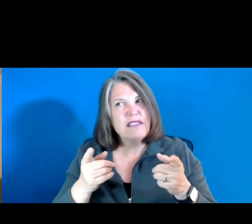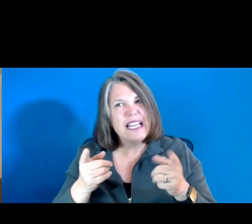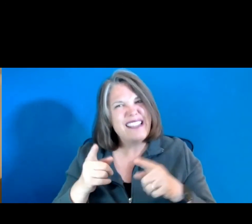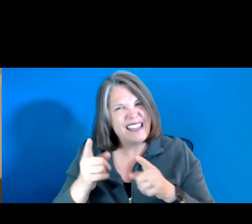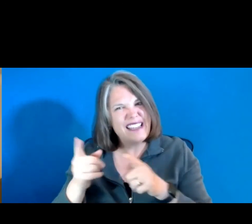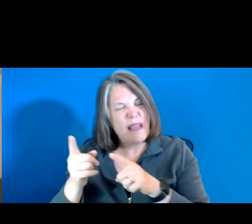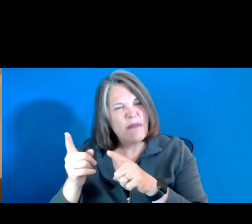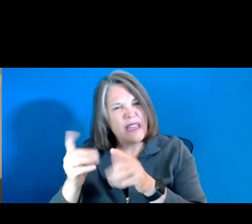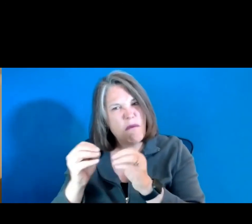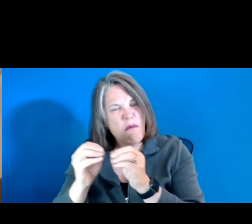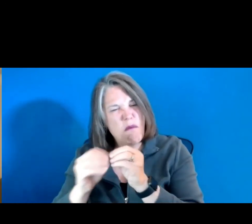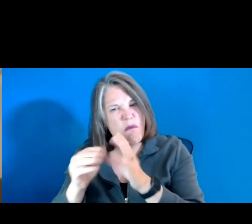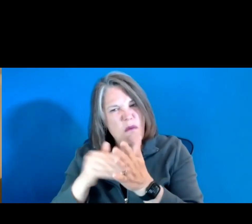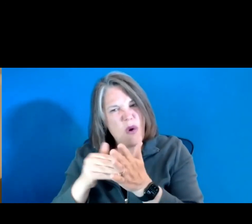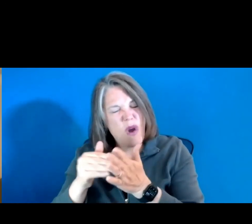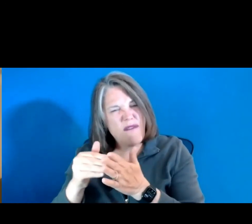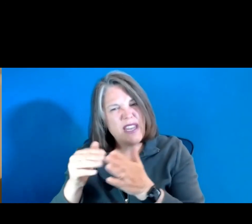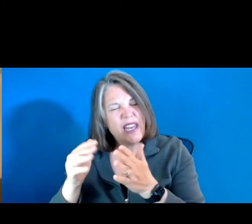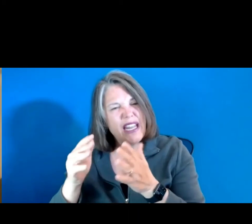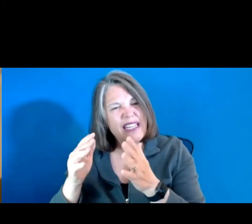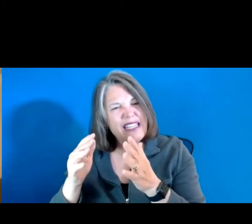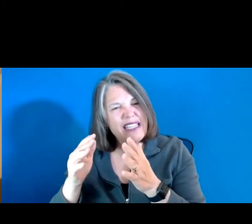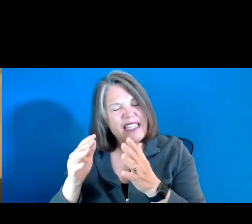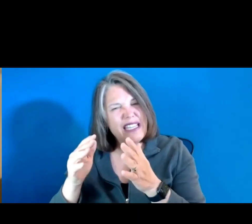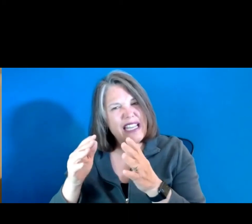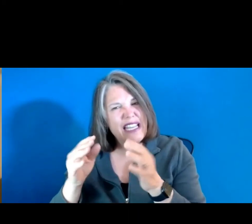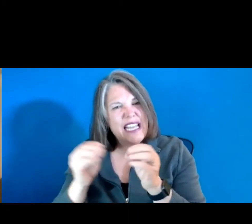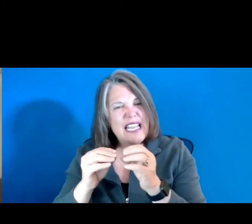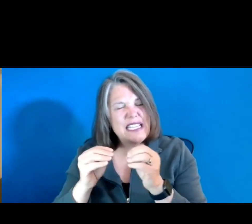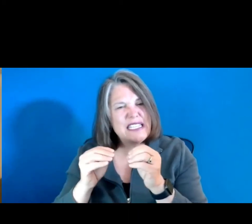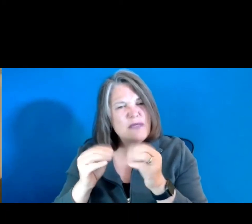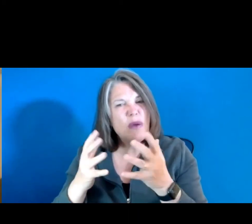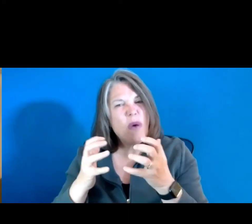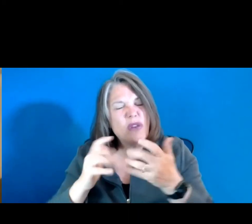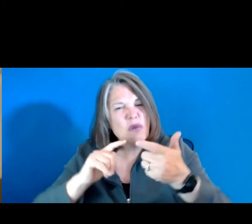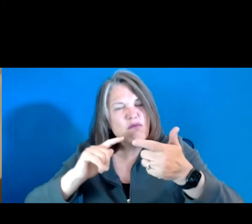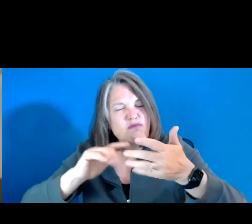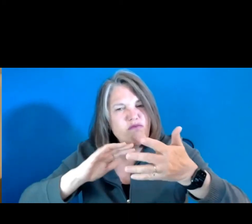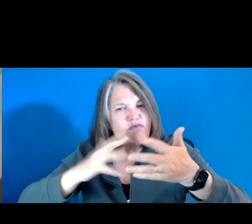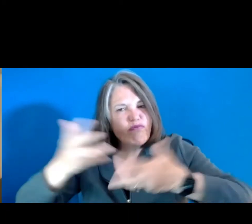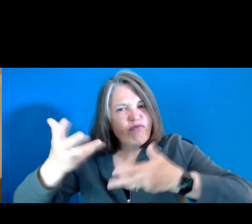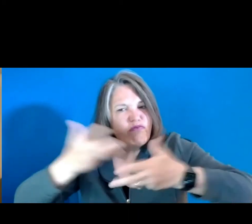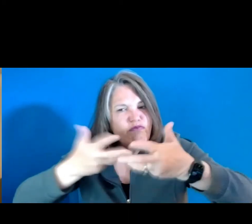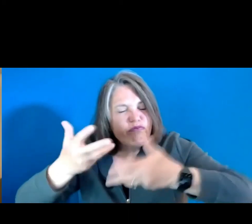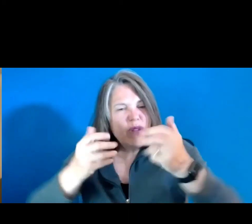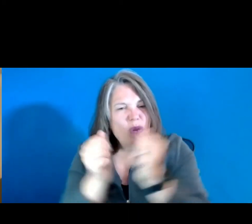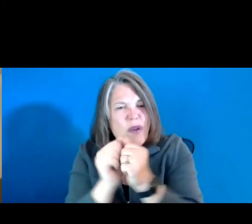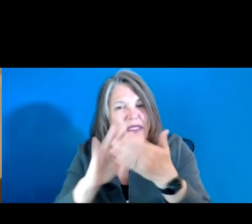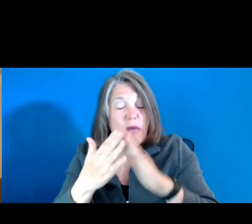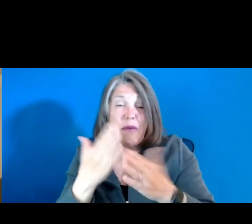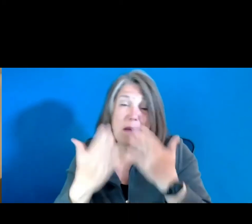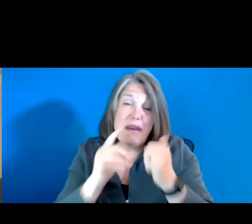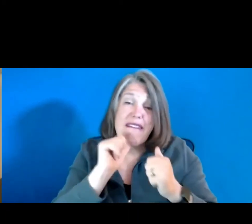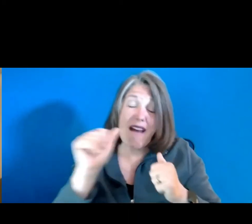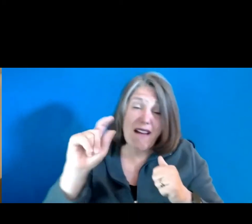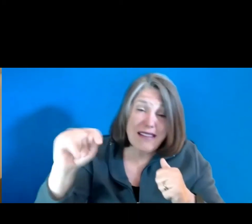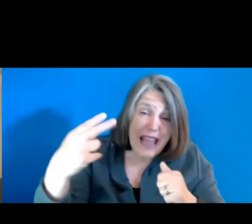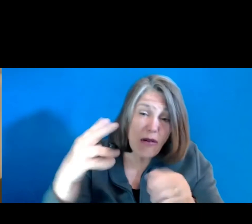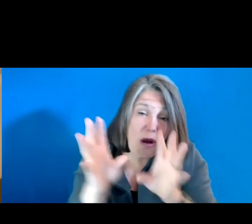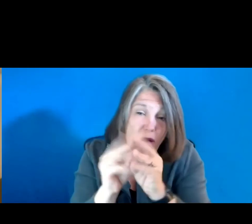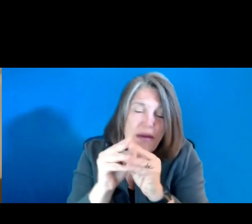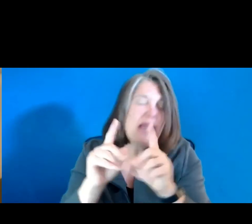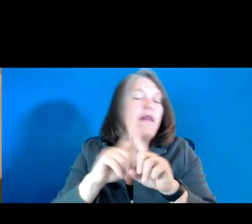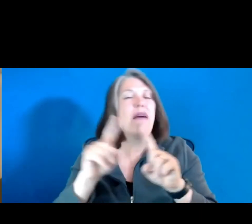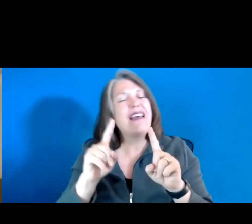much more of an attention to engaging with the community, even if it is not like a town hall meeting, so that the